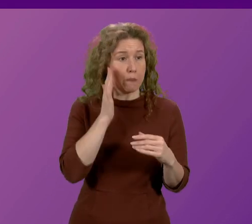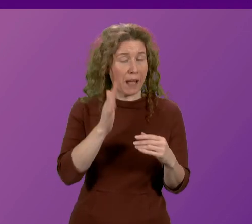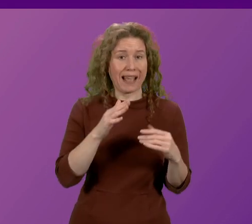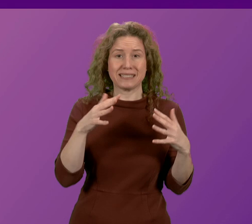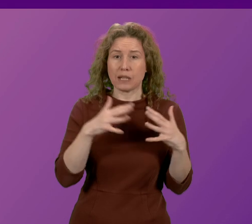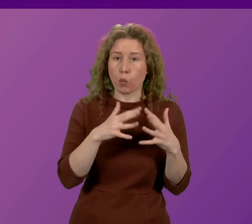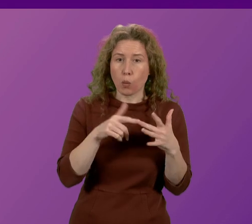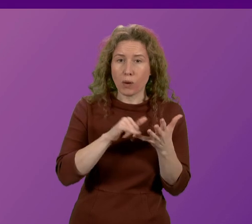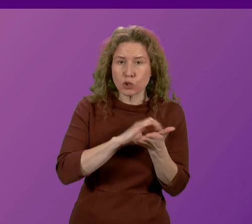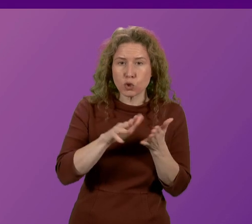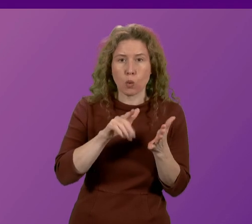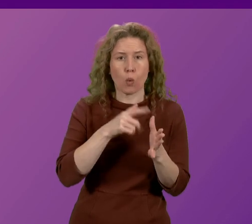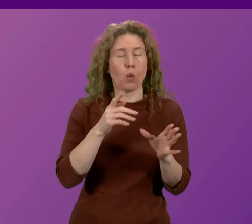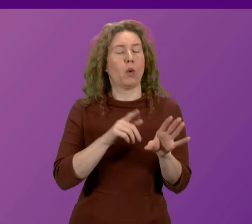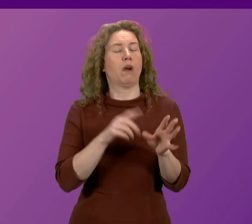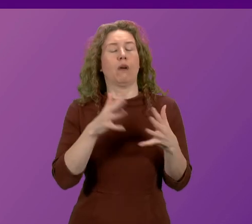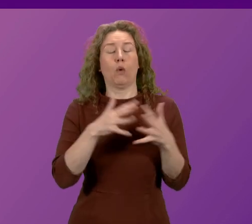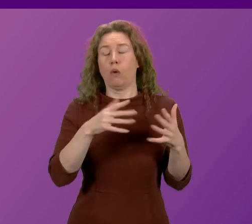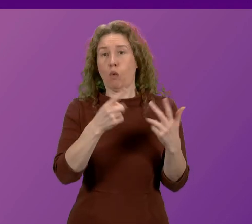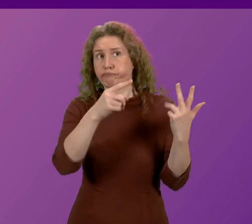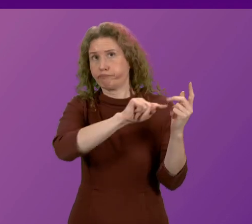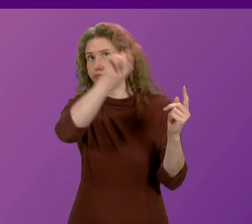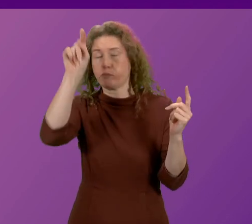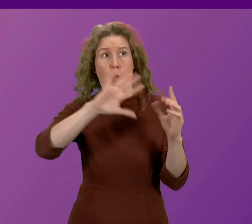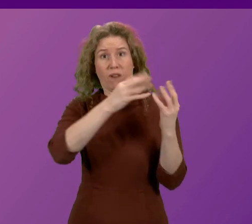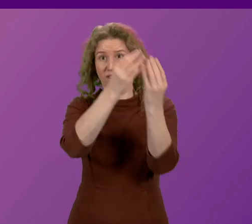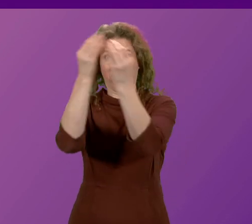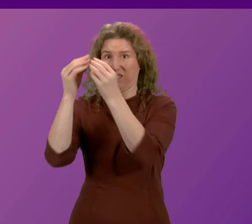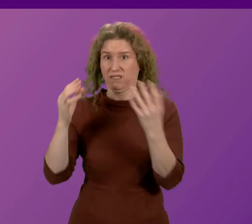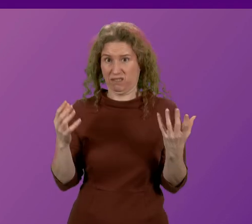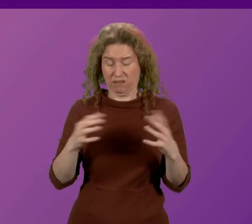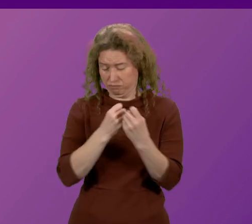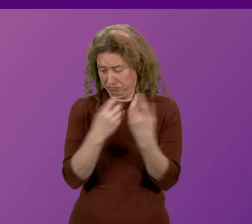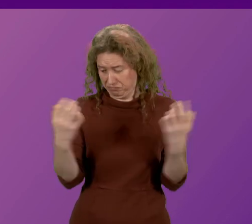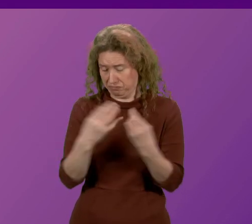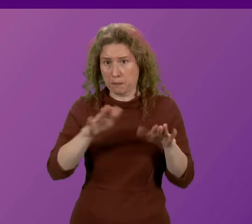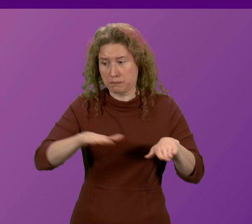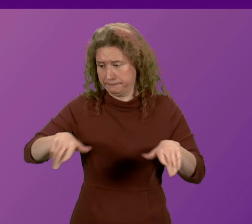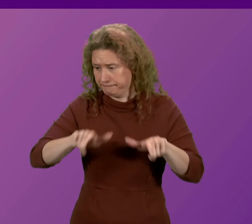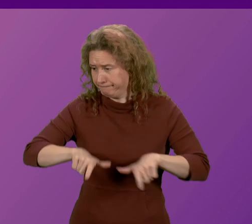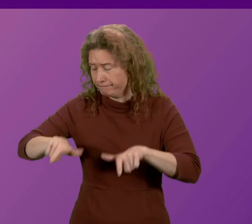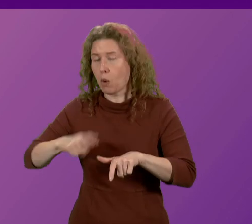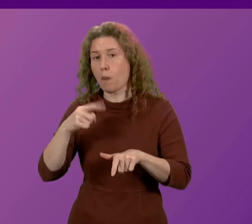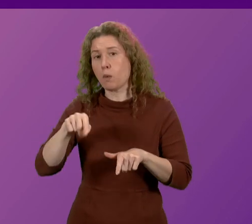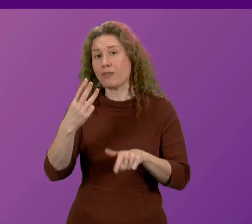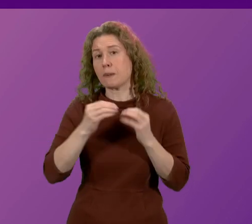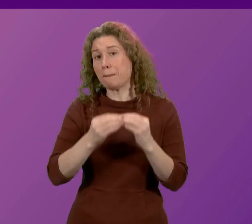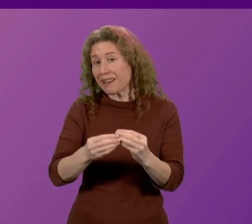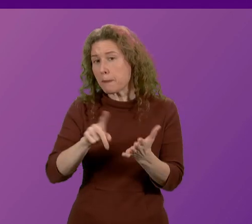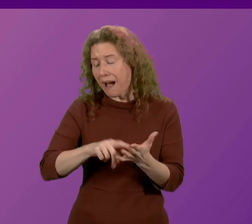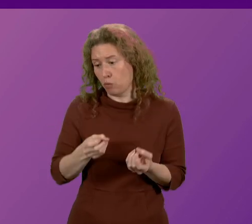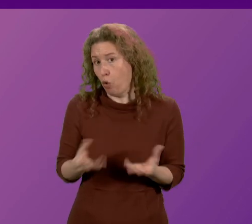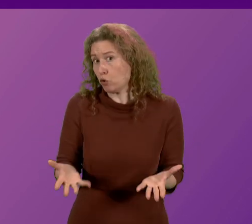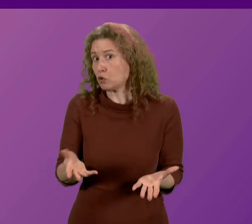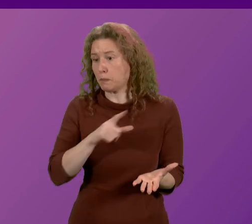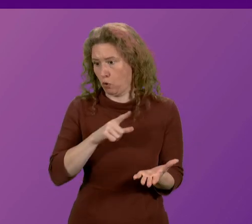Wishaw and Inverclyde hospitals combined. And more than £1.3 billion has been lost to delay discharge since the